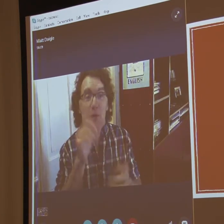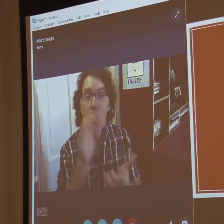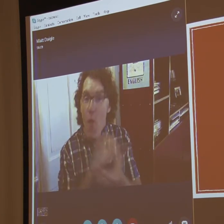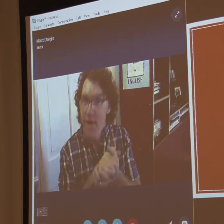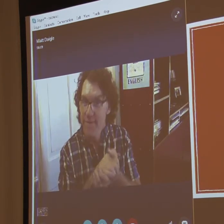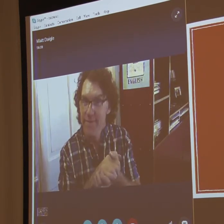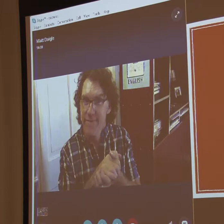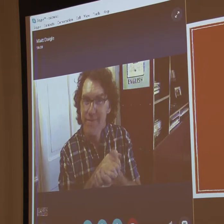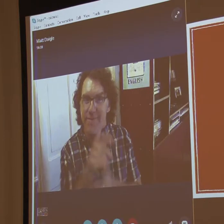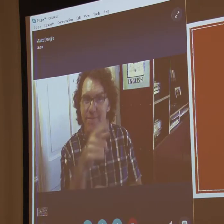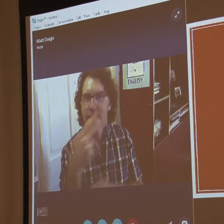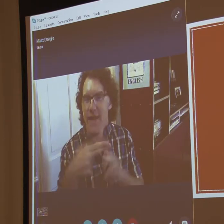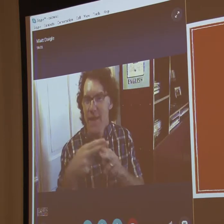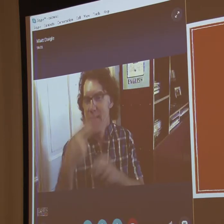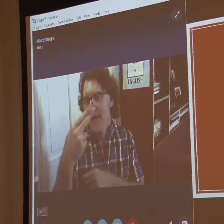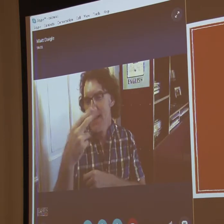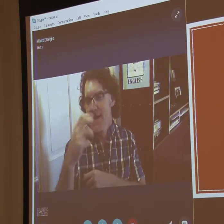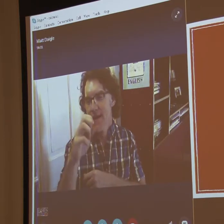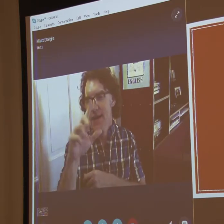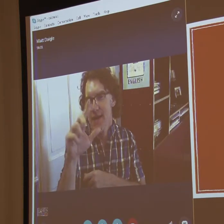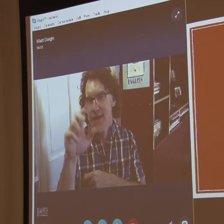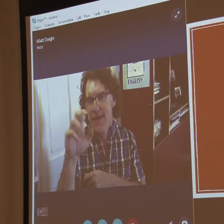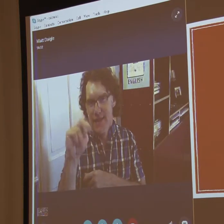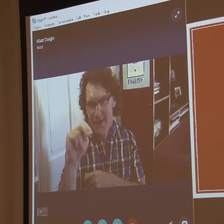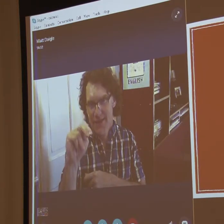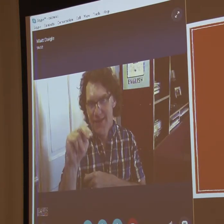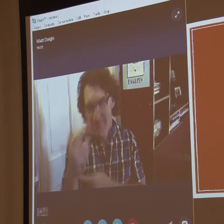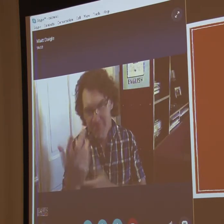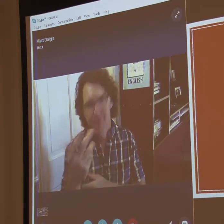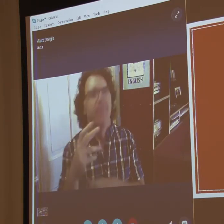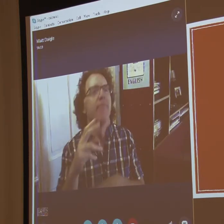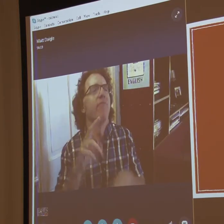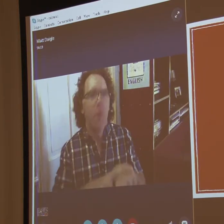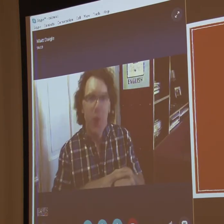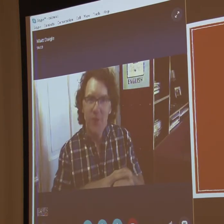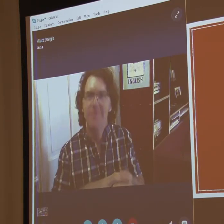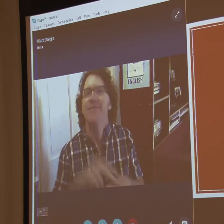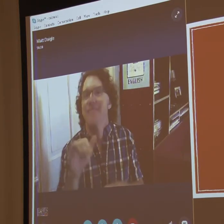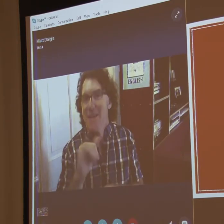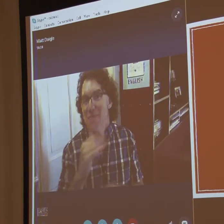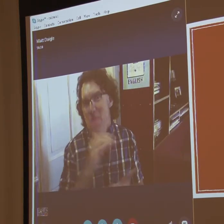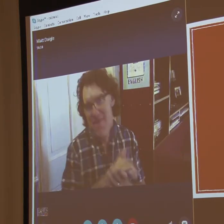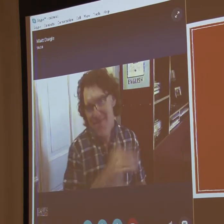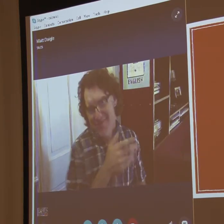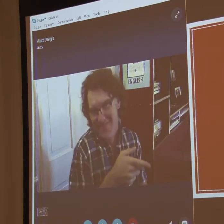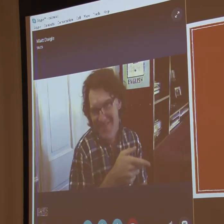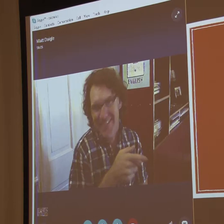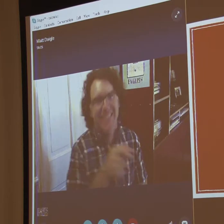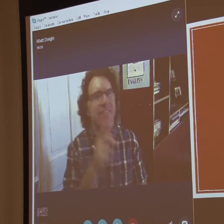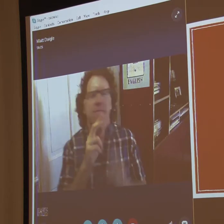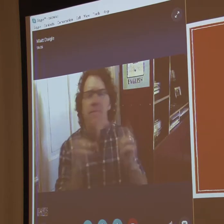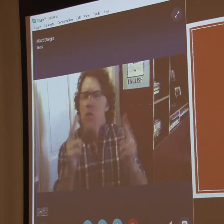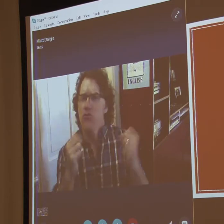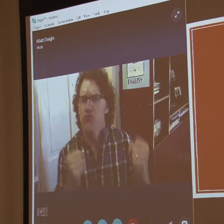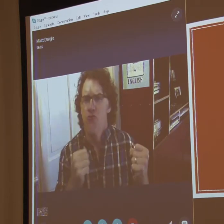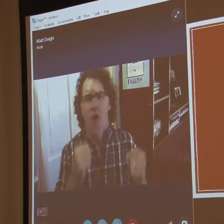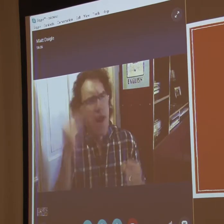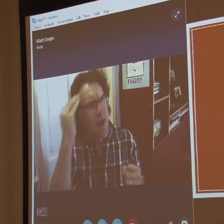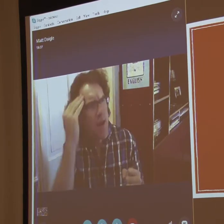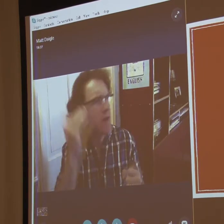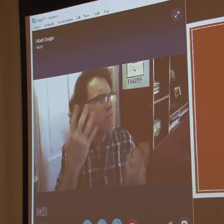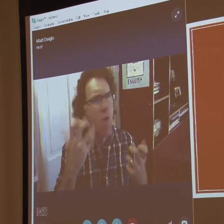And then you've got Helen. And, of course, that's my wife, Kay.